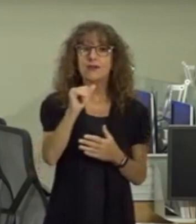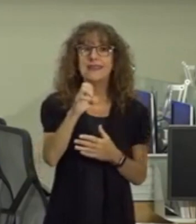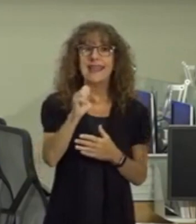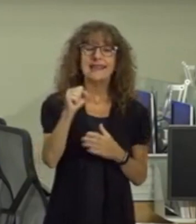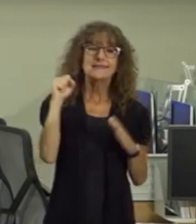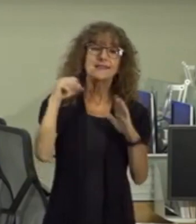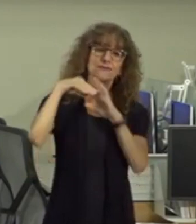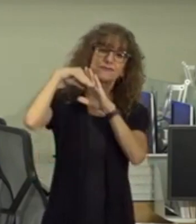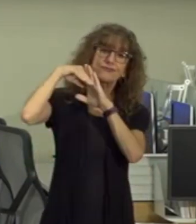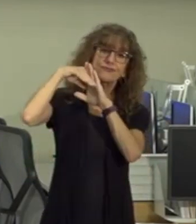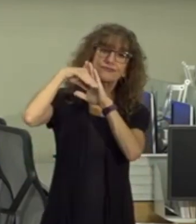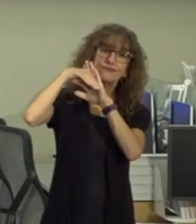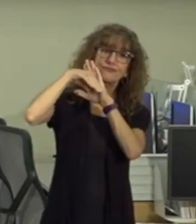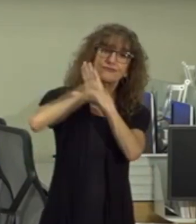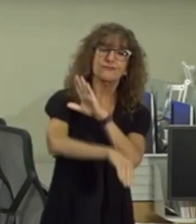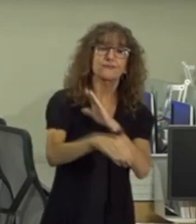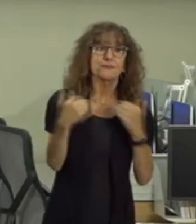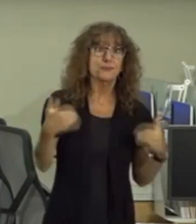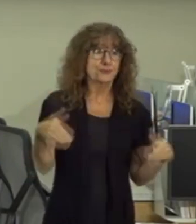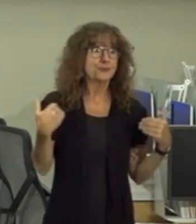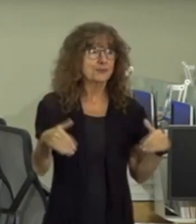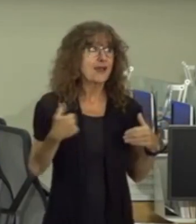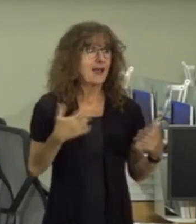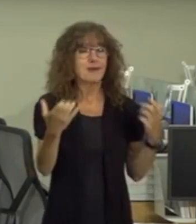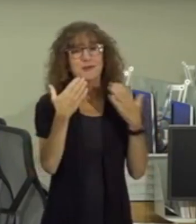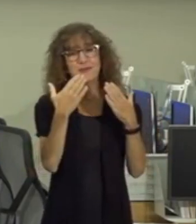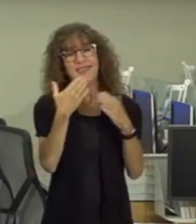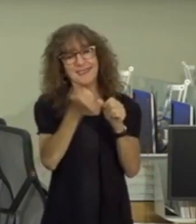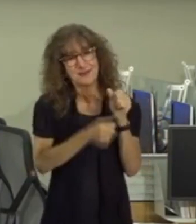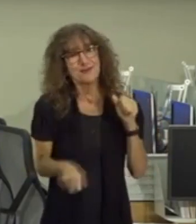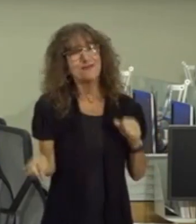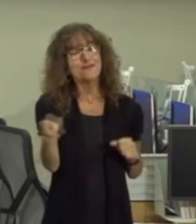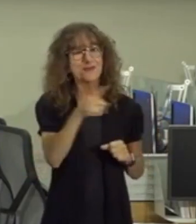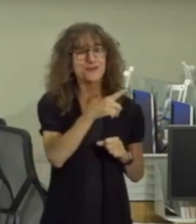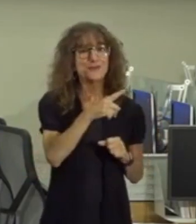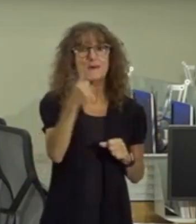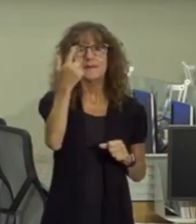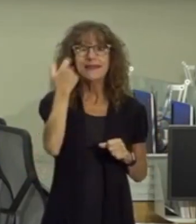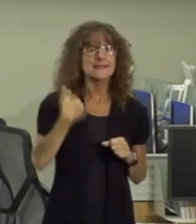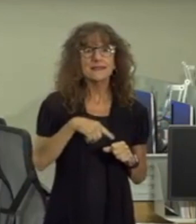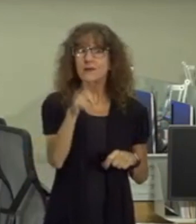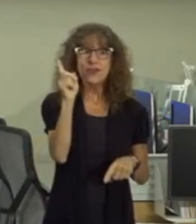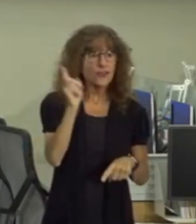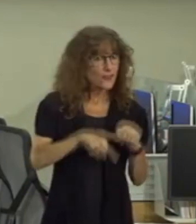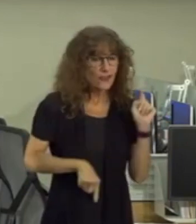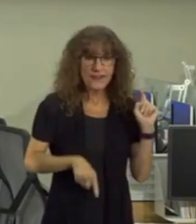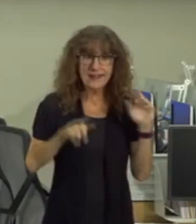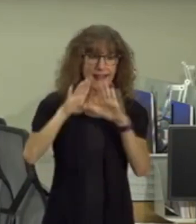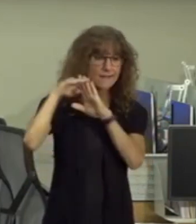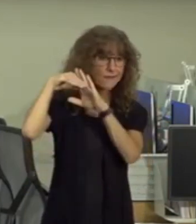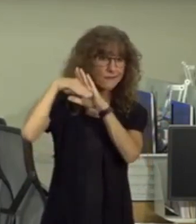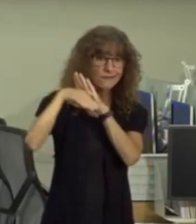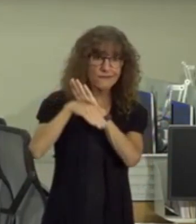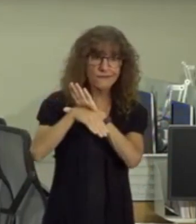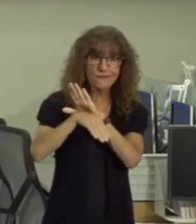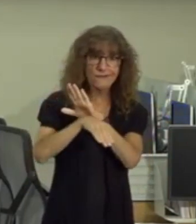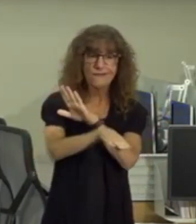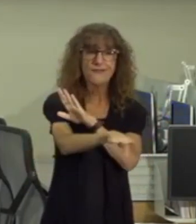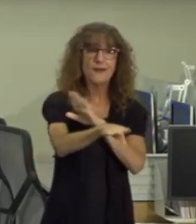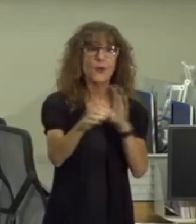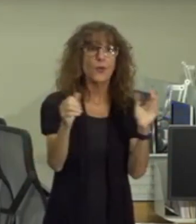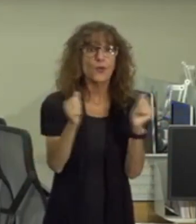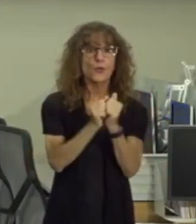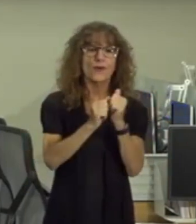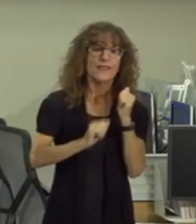have been dropping precipitously uh and I want to thank each and every one of you because we could not have flattened this curve uh without the